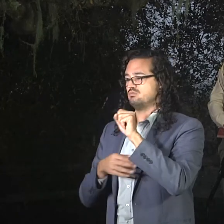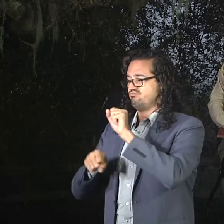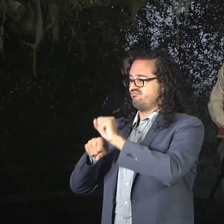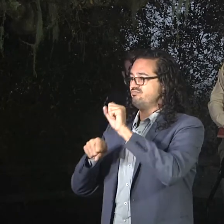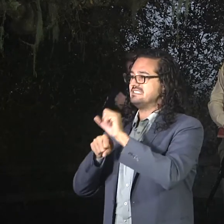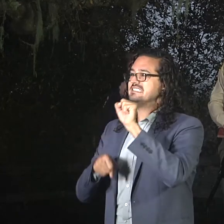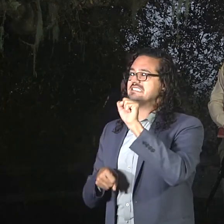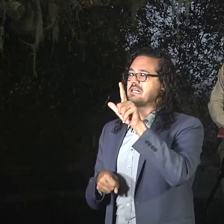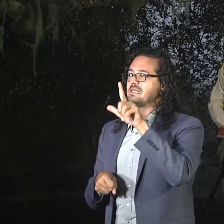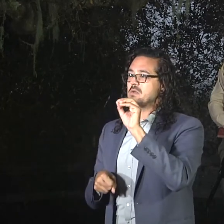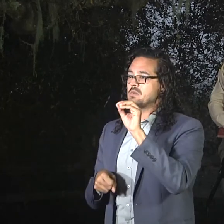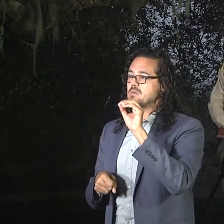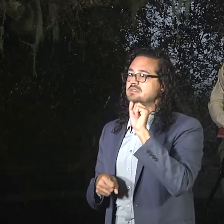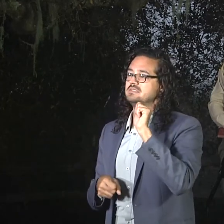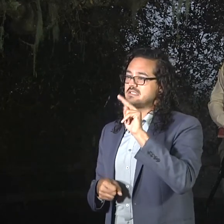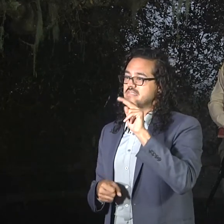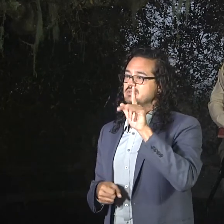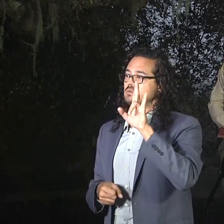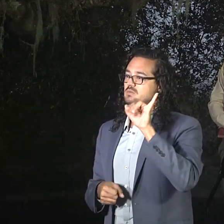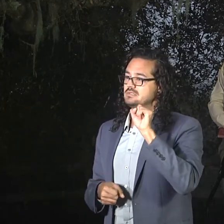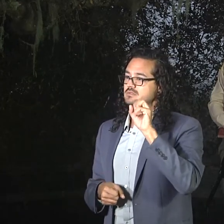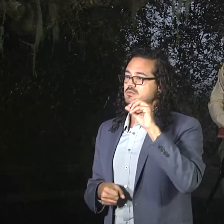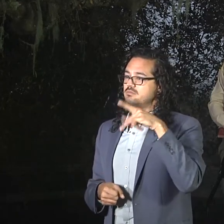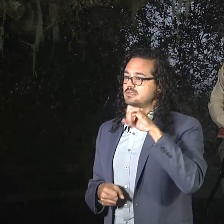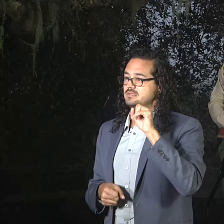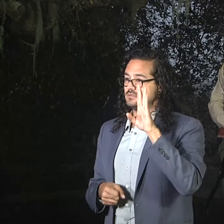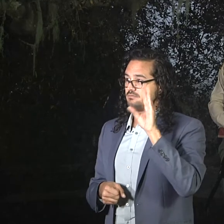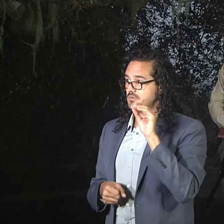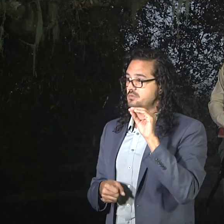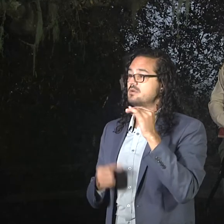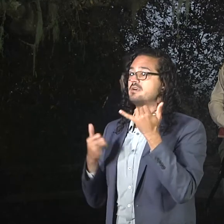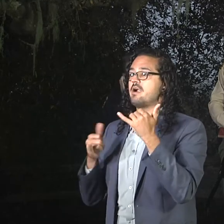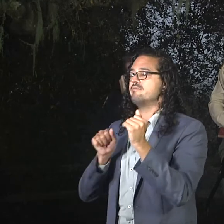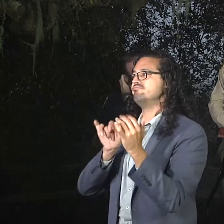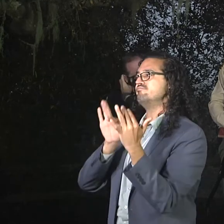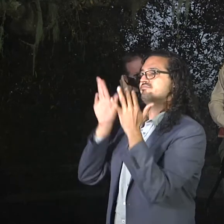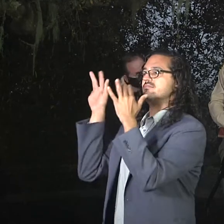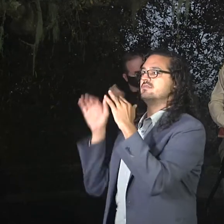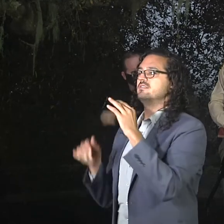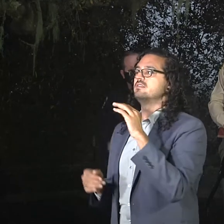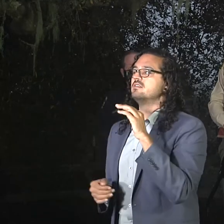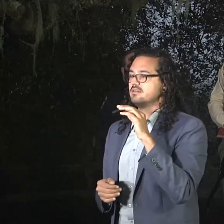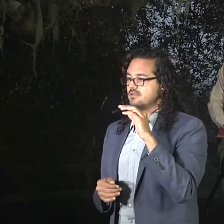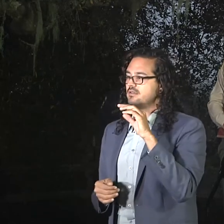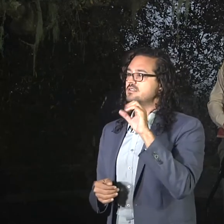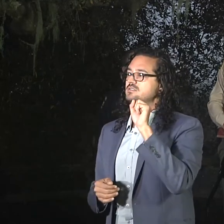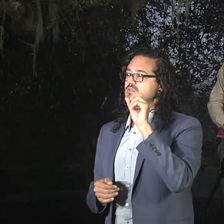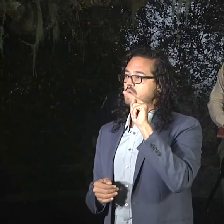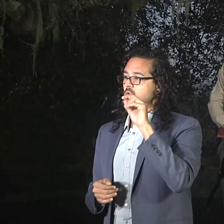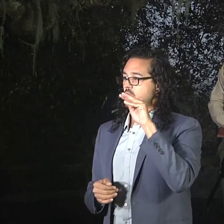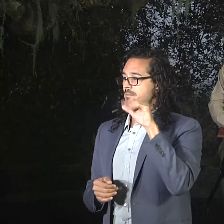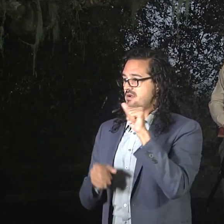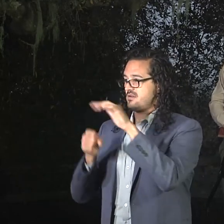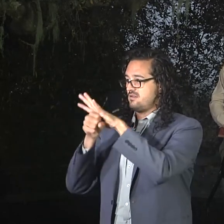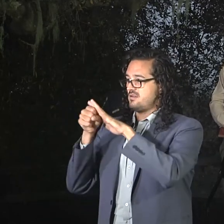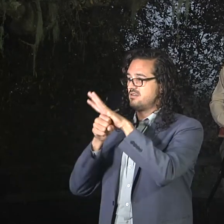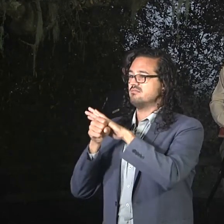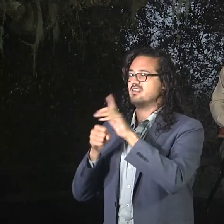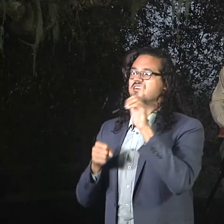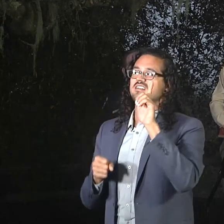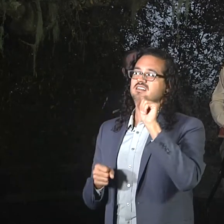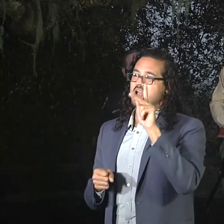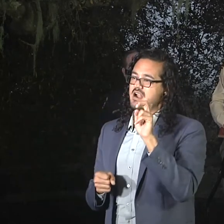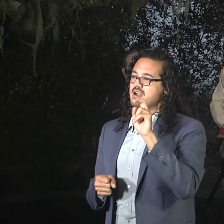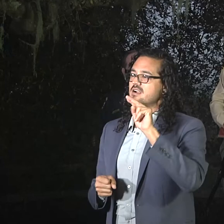to the Sonoma Lake Napa unit. With that said, we anticipate to see some of our Type 1 crews released from that incident